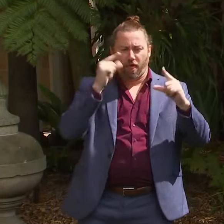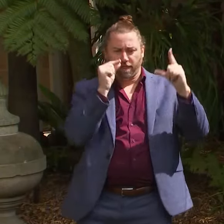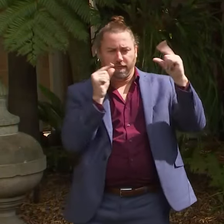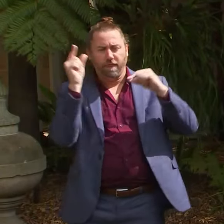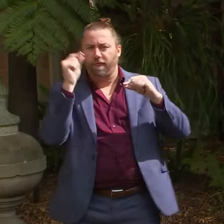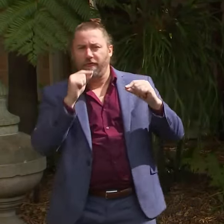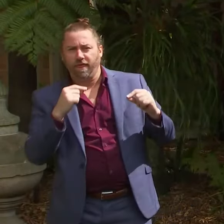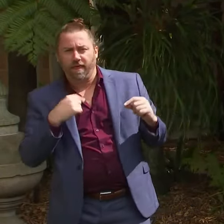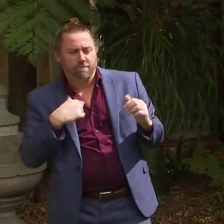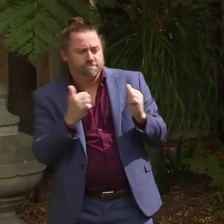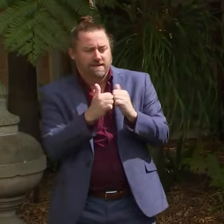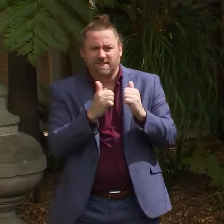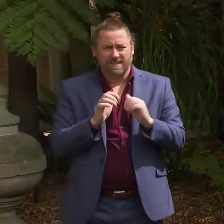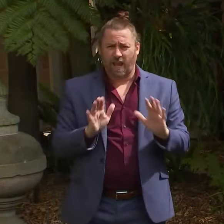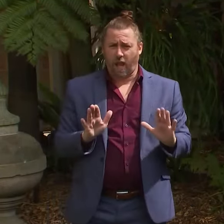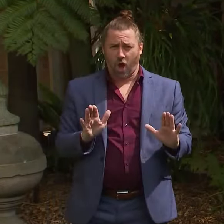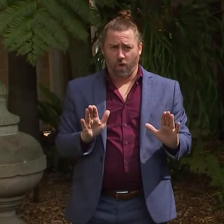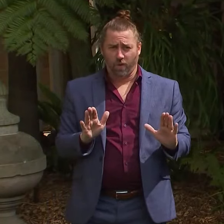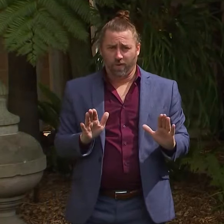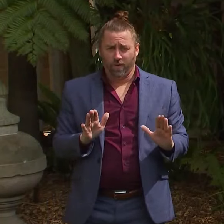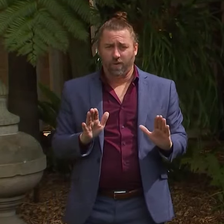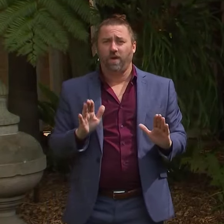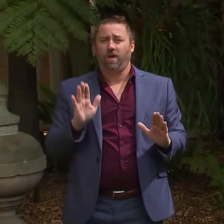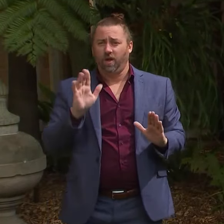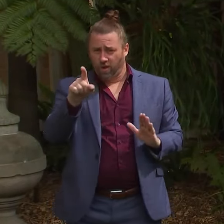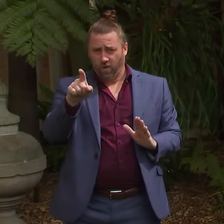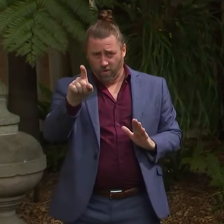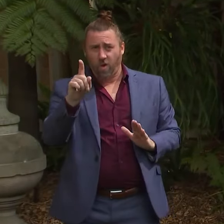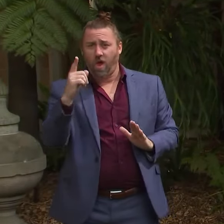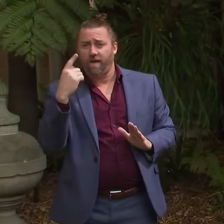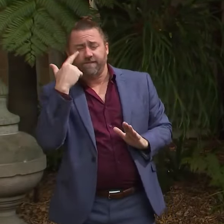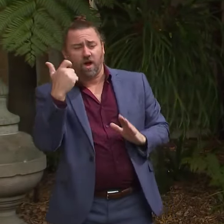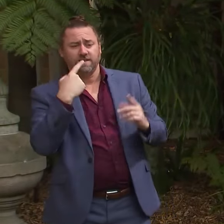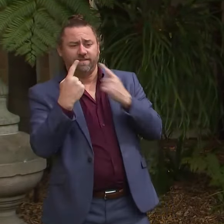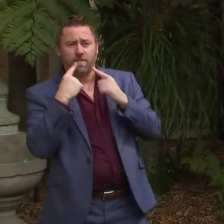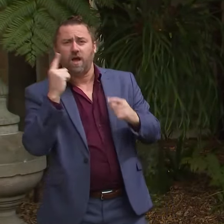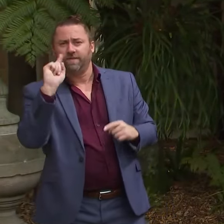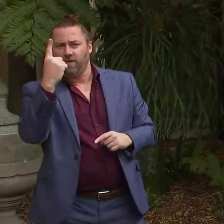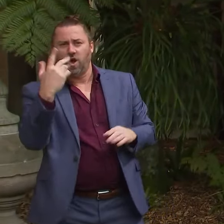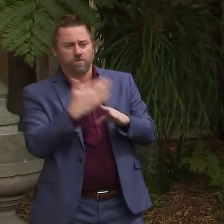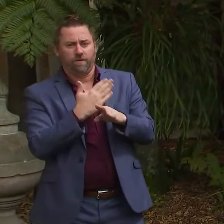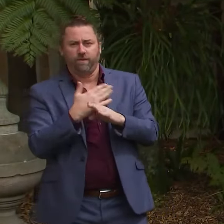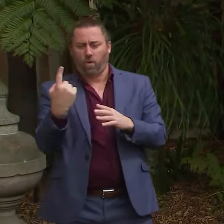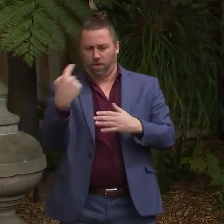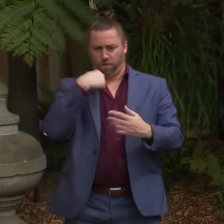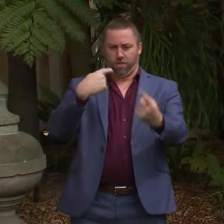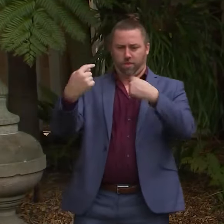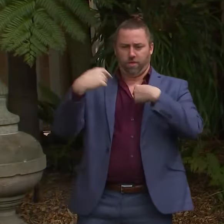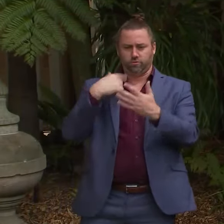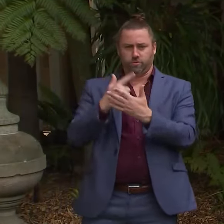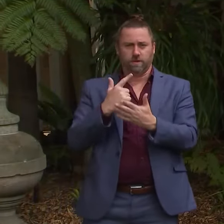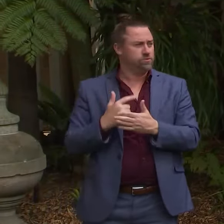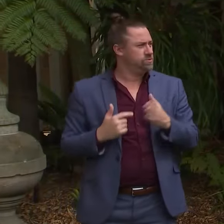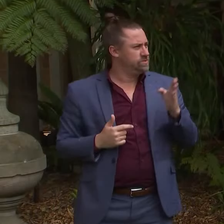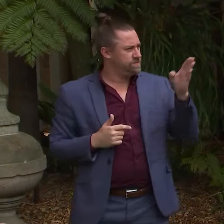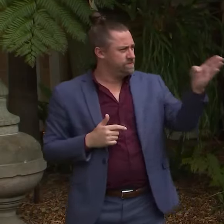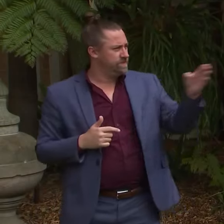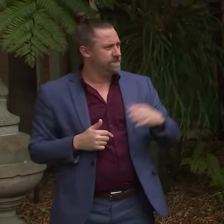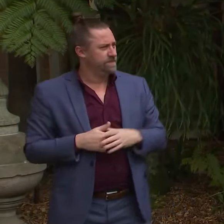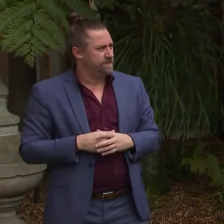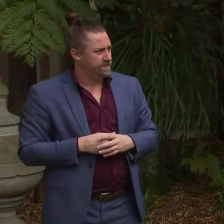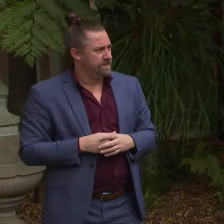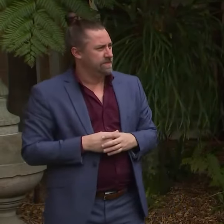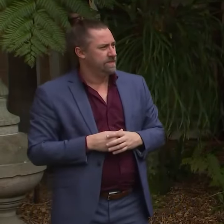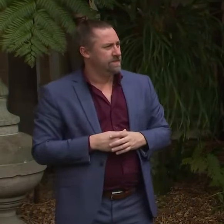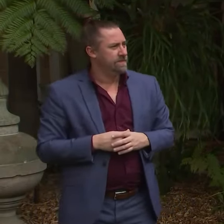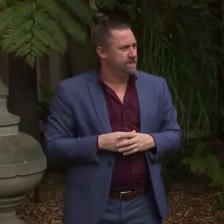haven't been met, uh, you know, certainly put those questions and get that information before we go down that rabbit hole. Can I ask to speak this to her when she said